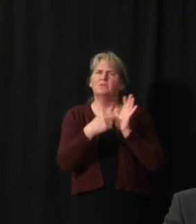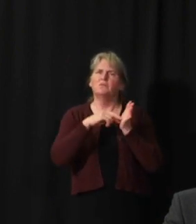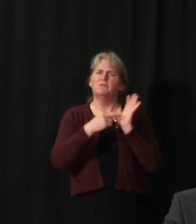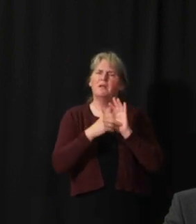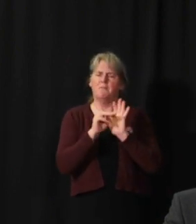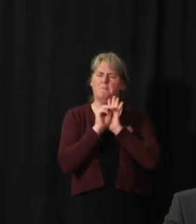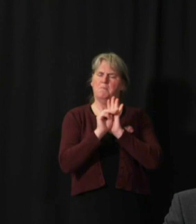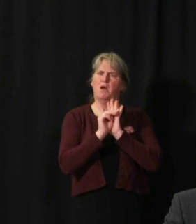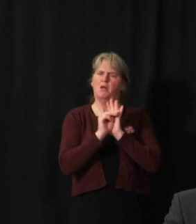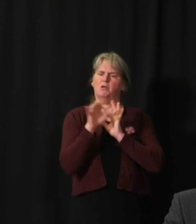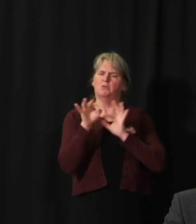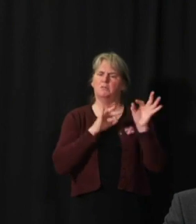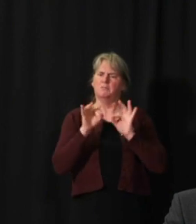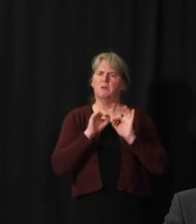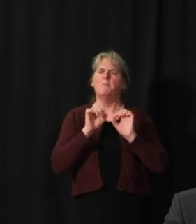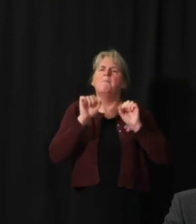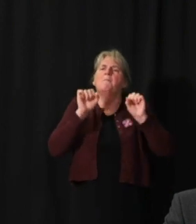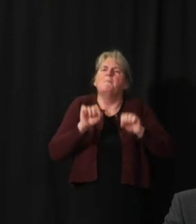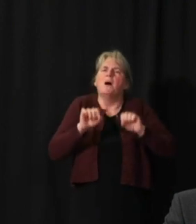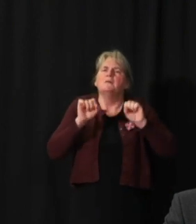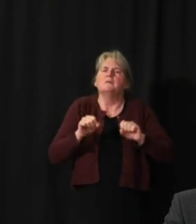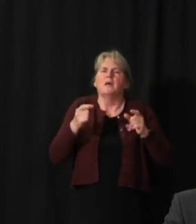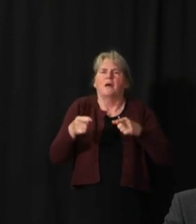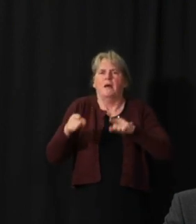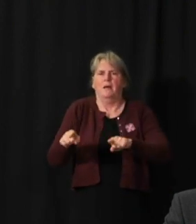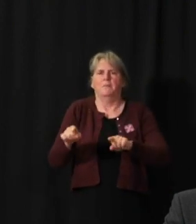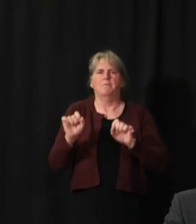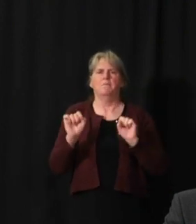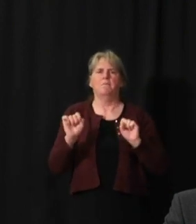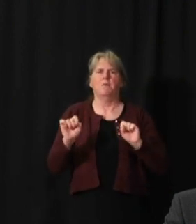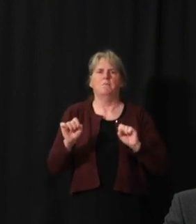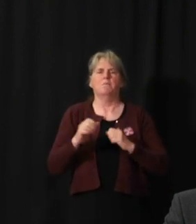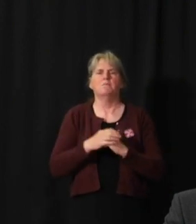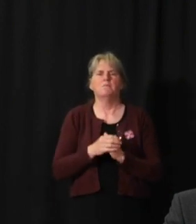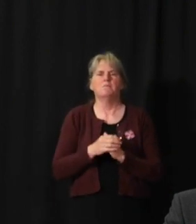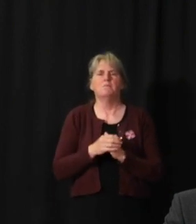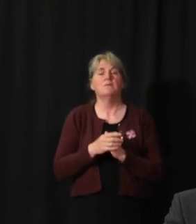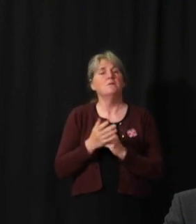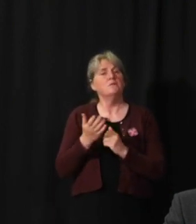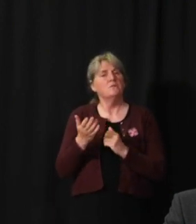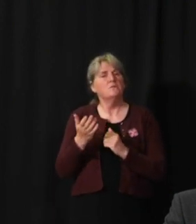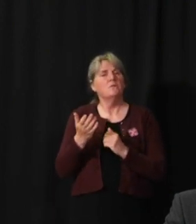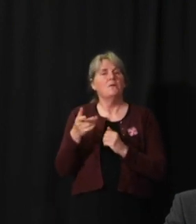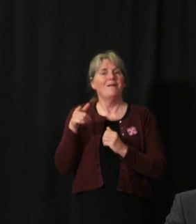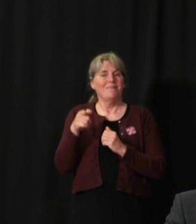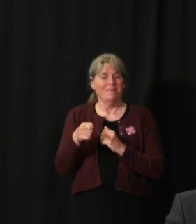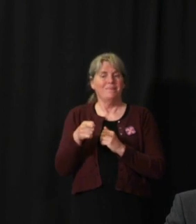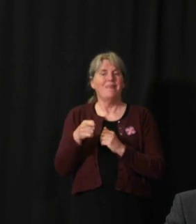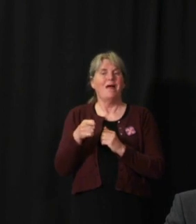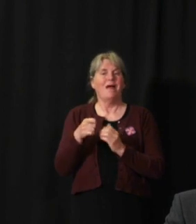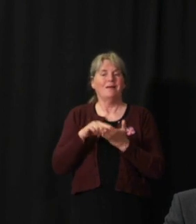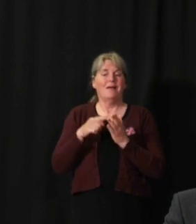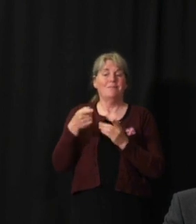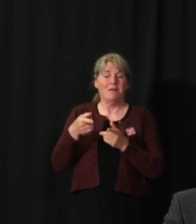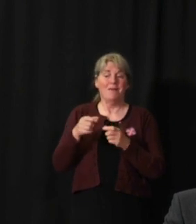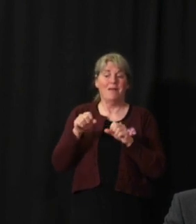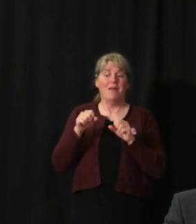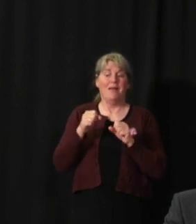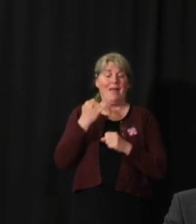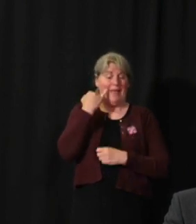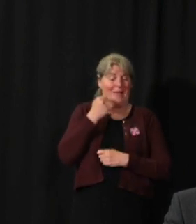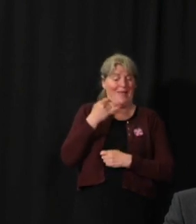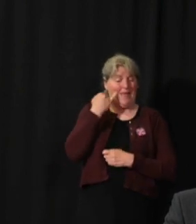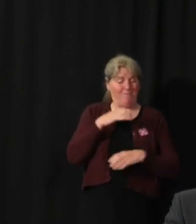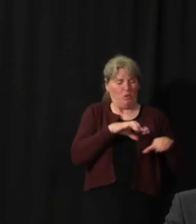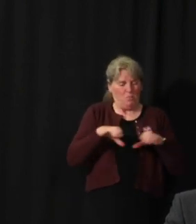models describe a range of possibilities. And ideally, these are possibilities sensitive to action. So we can see, well, if we did